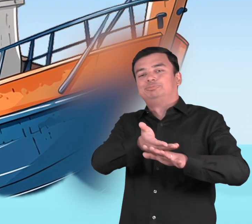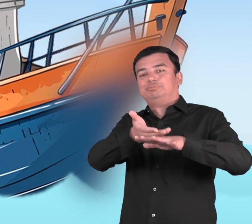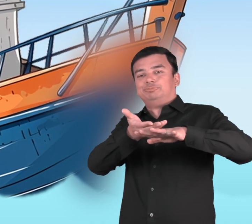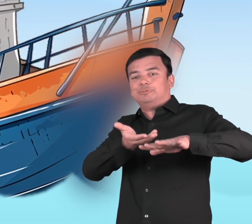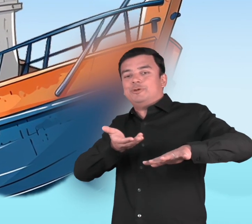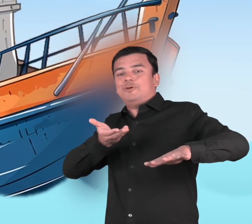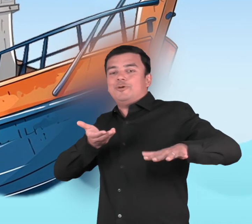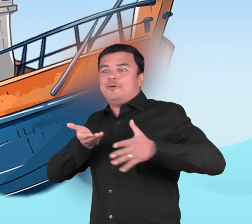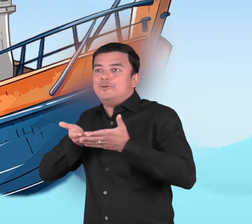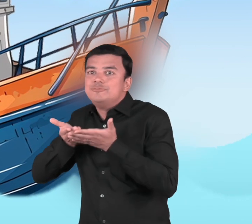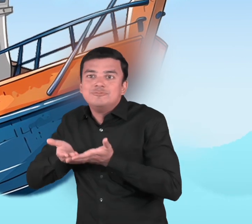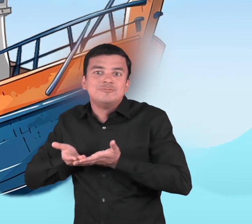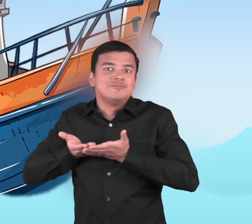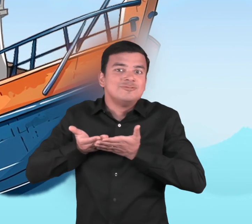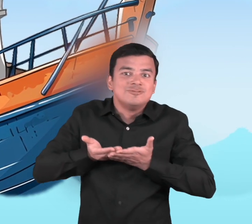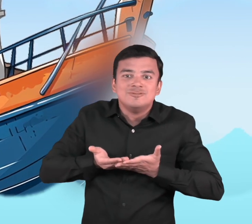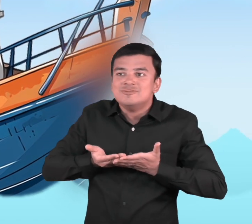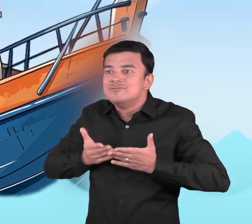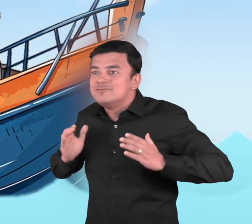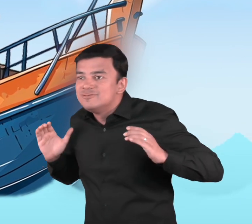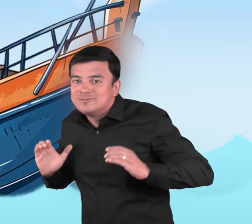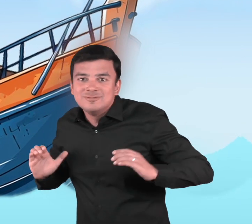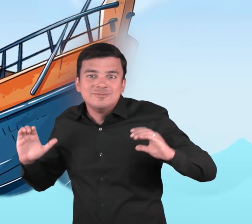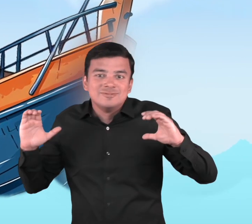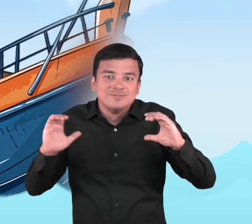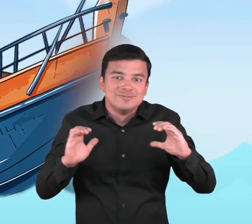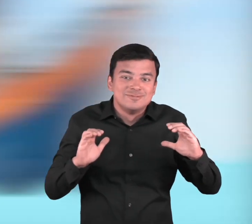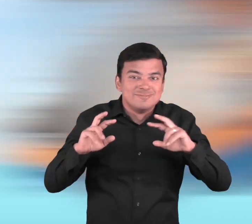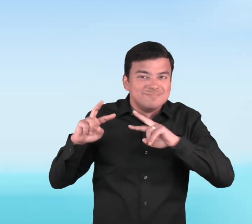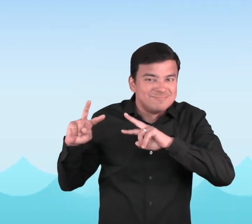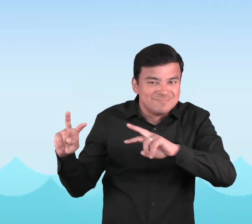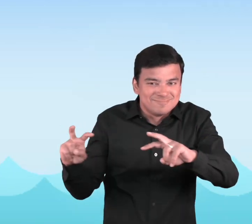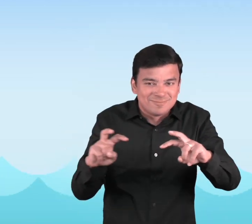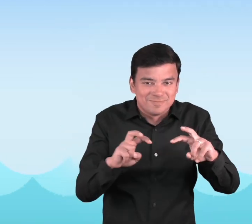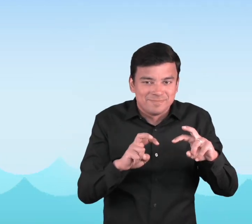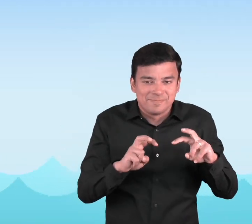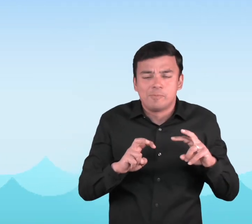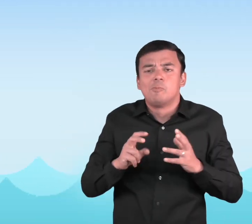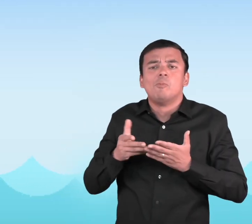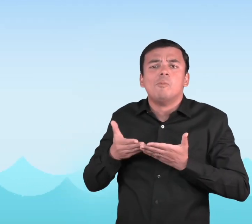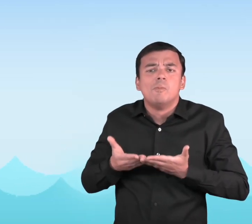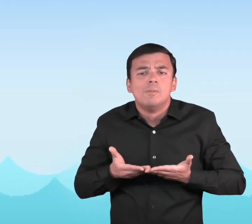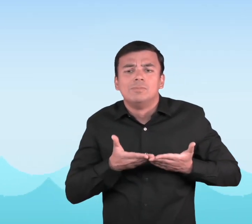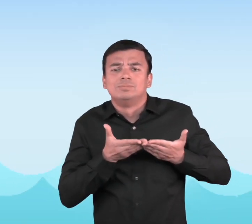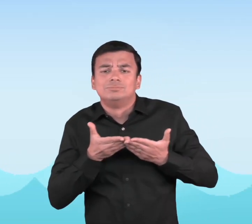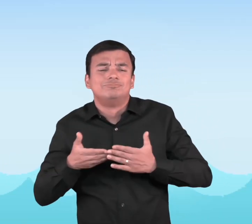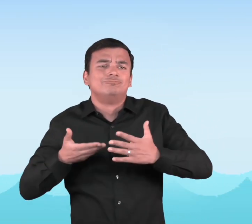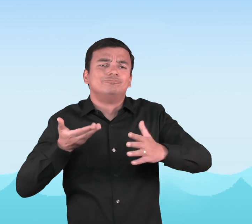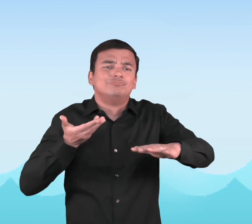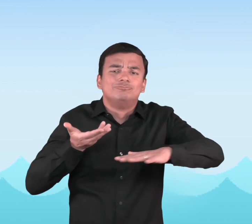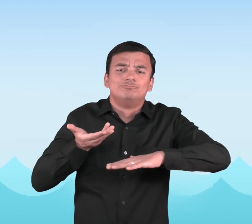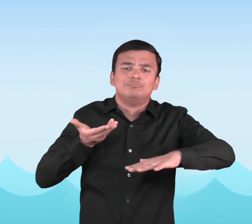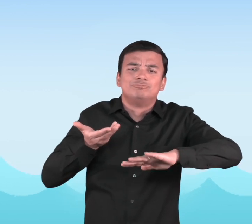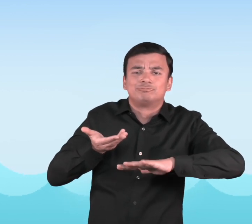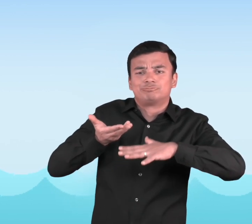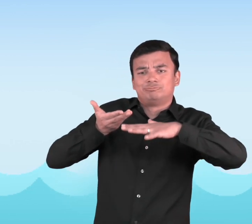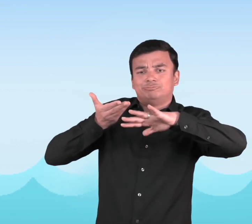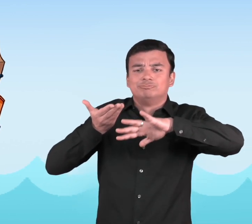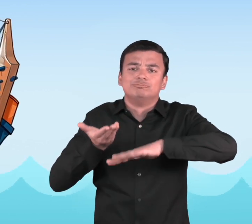imaginary boat and cruise. Now that we are cruising on the ocean, let's observe some